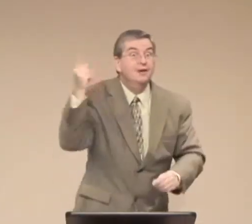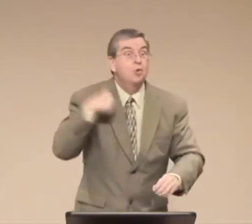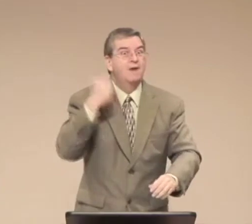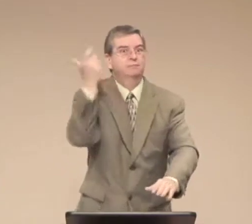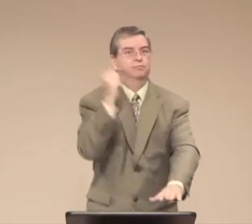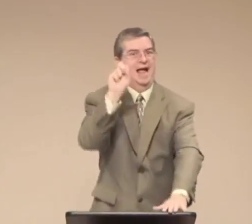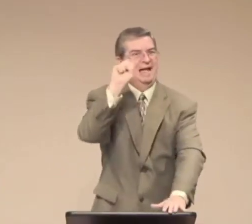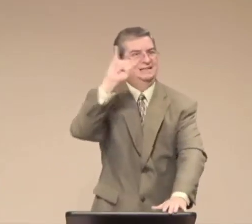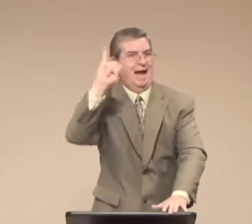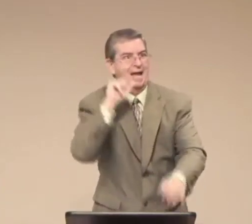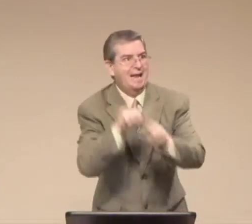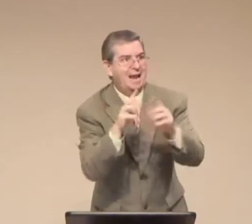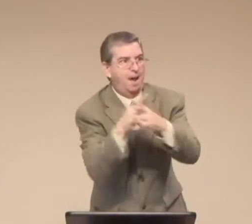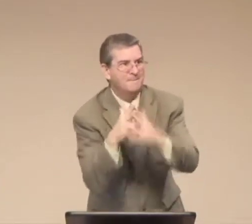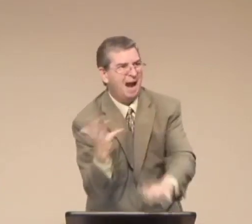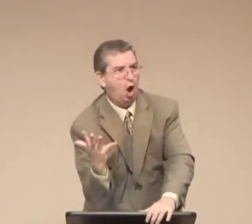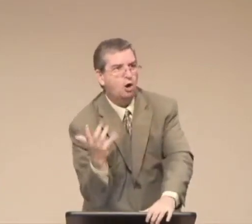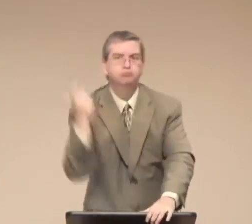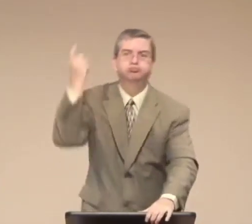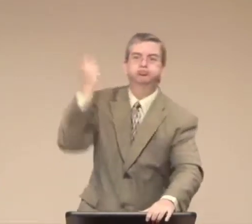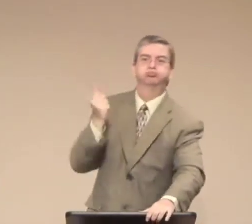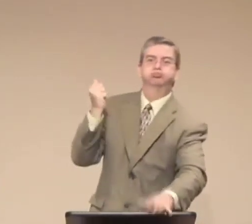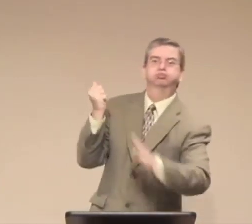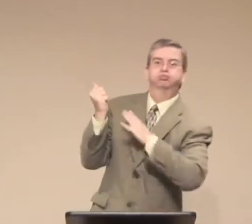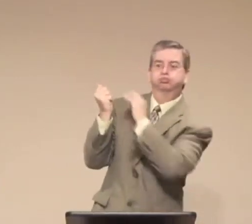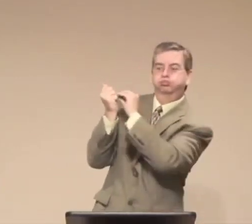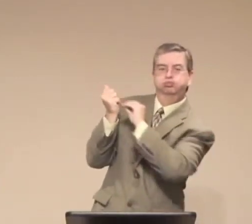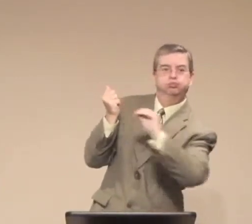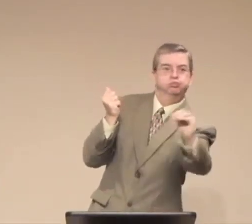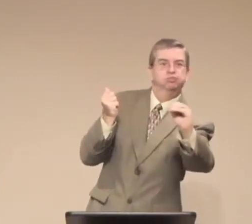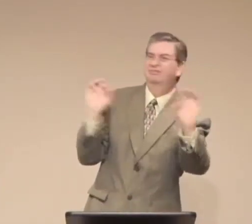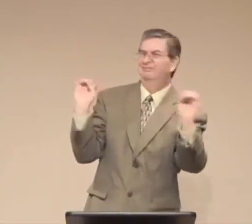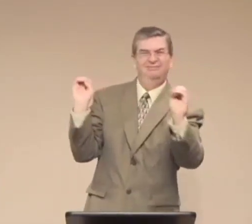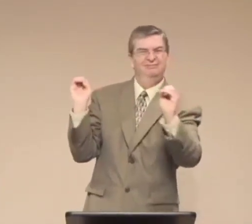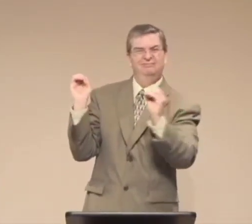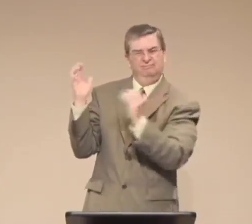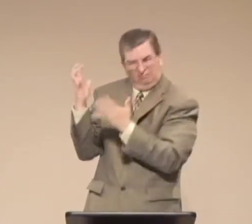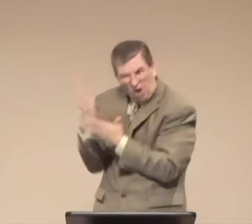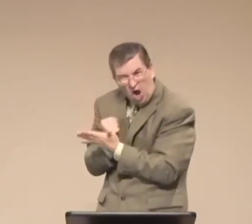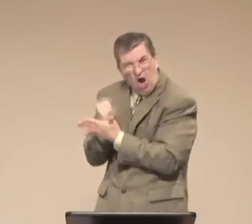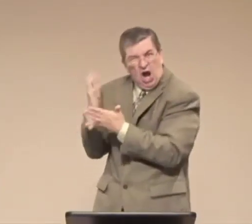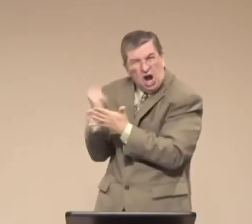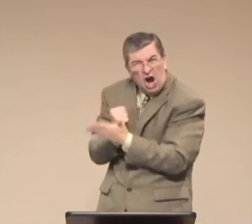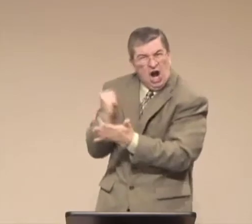He would go out every day and work to try to earn some money to give it to her.